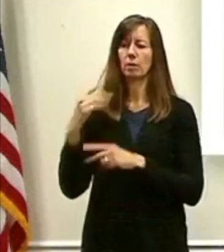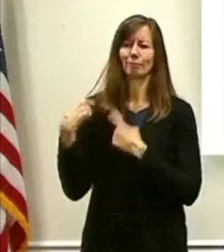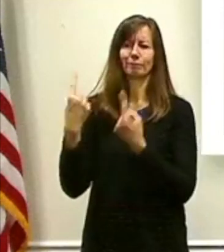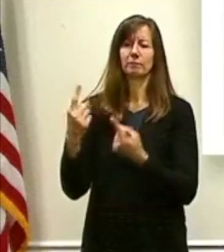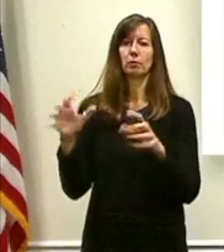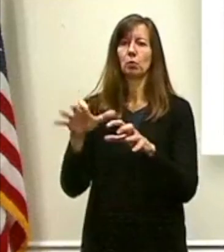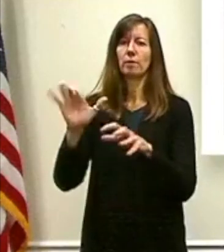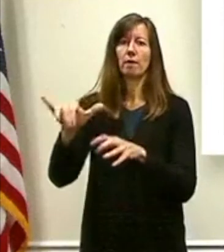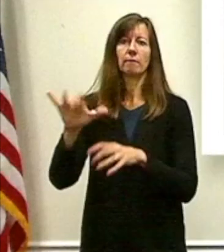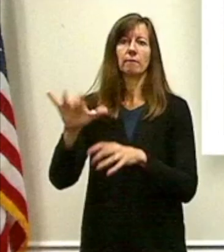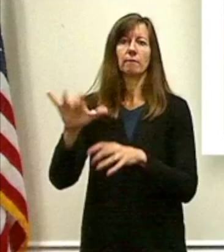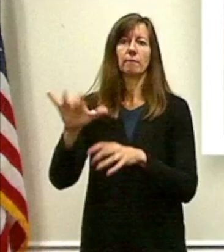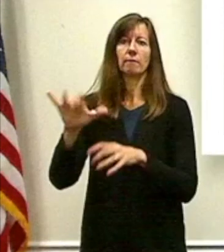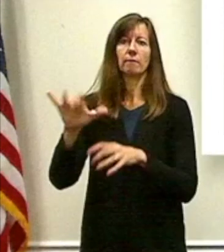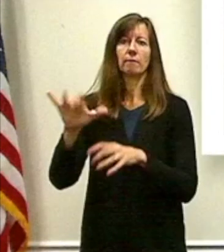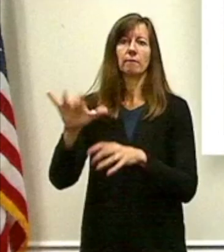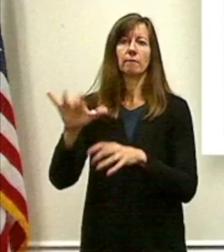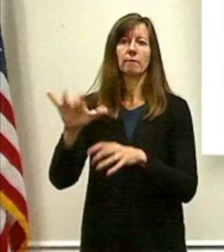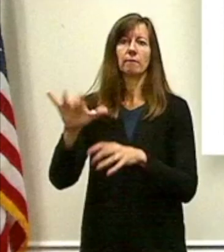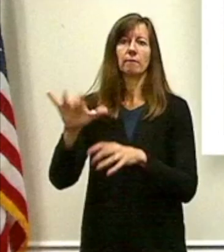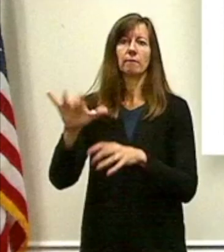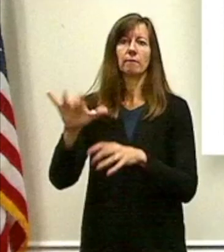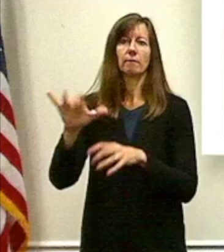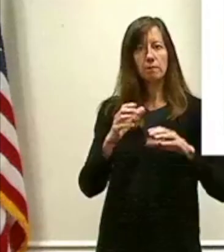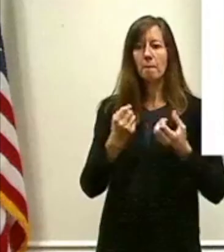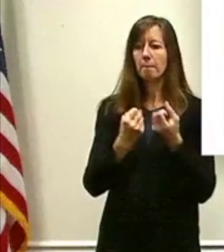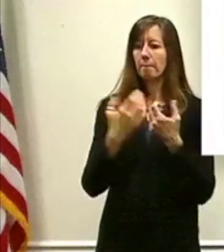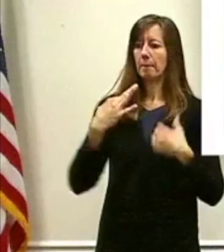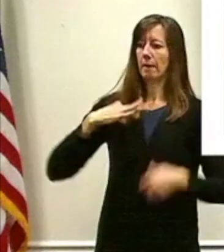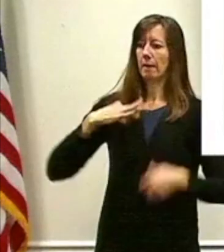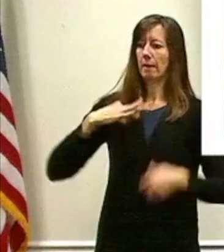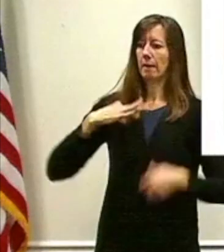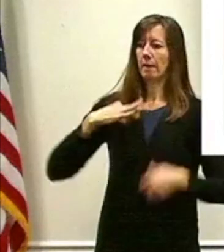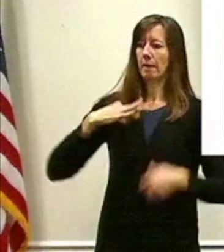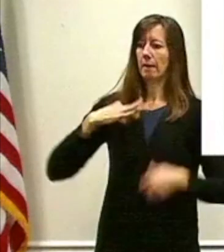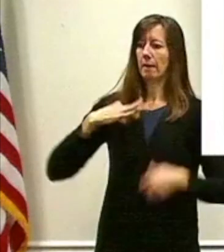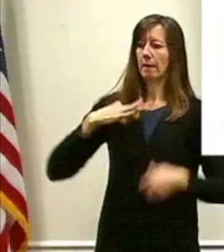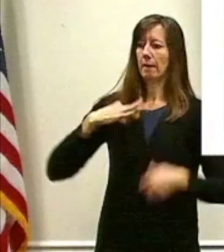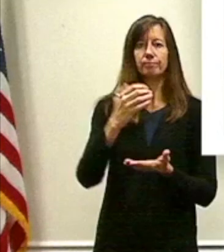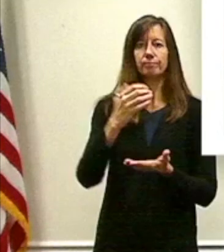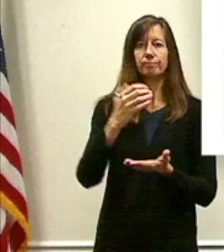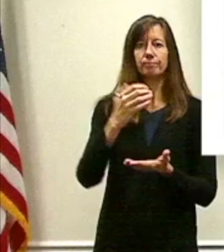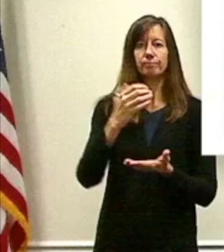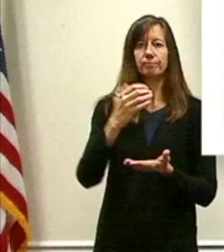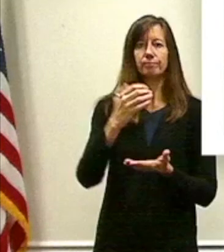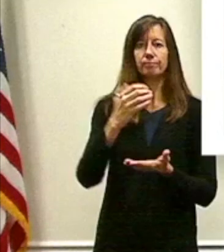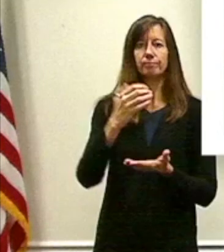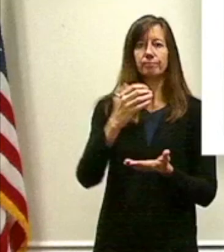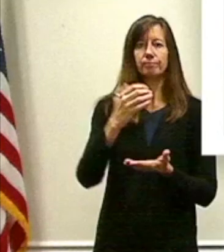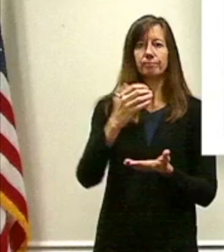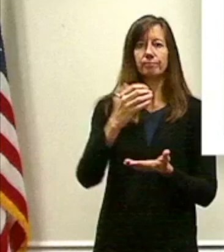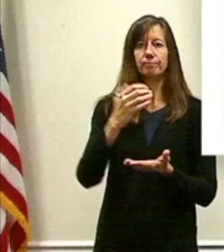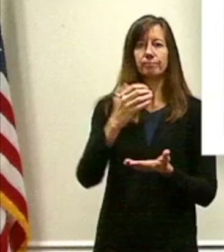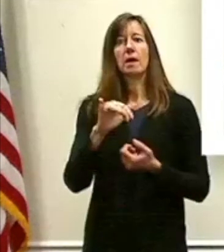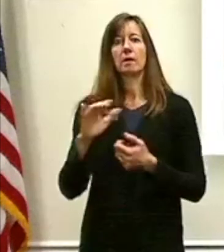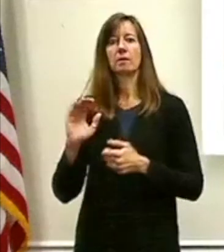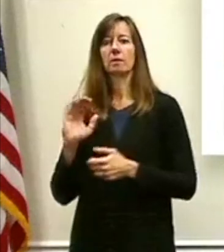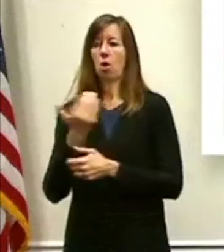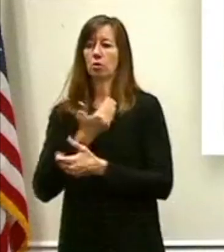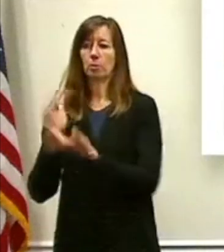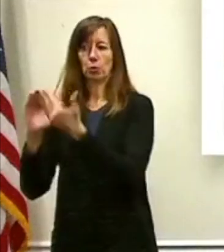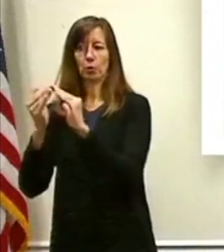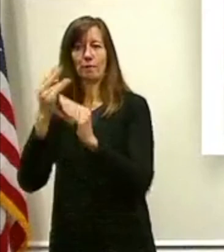benefited from it. They support it, and our community activists and stakeholders see this as one area where there is consensus, and thankfully, we're moving forward